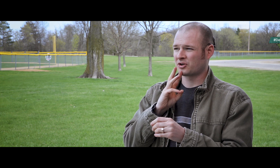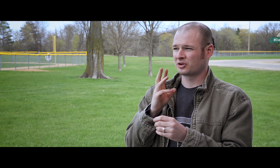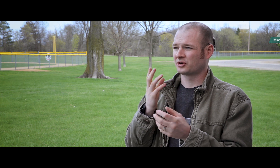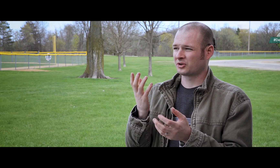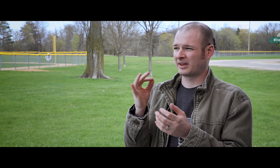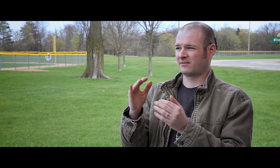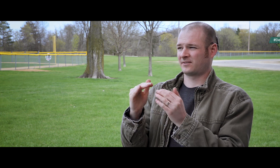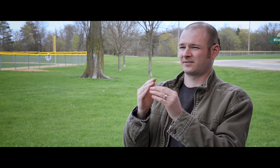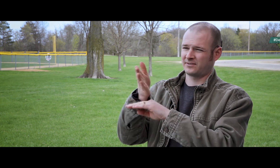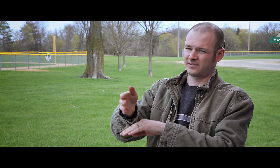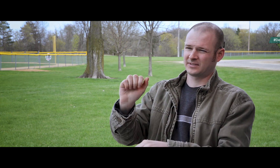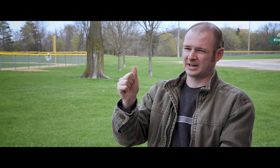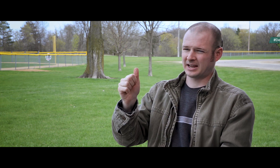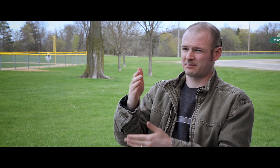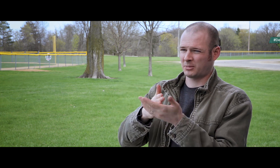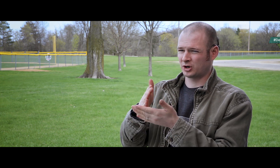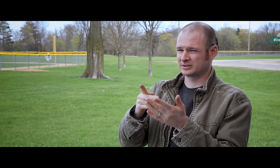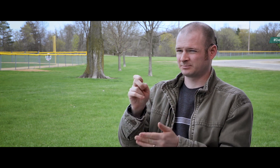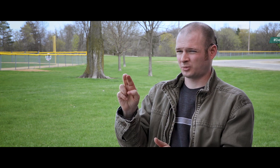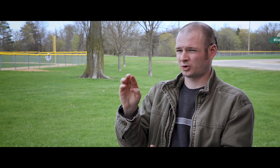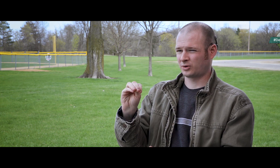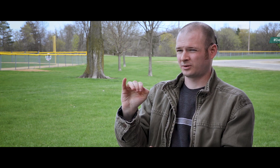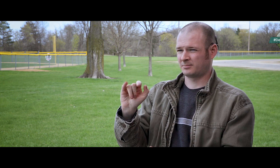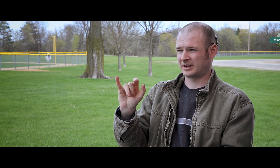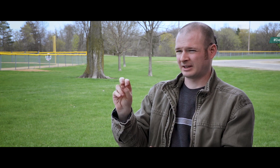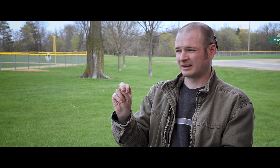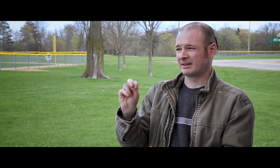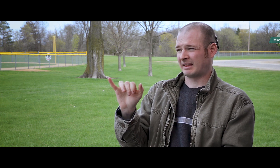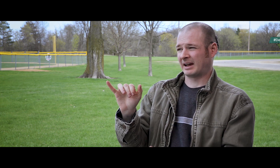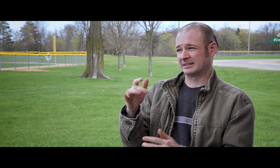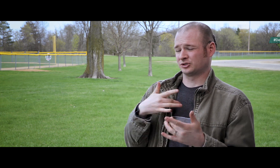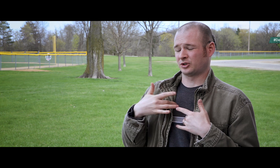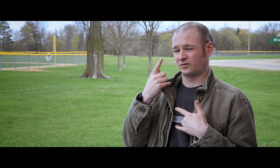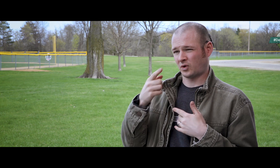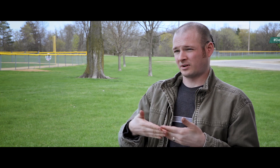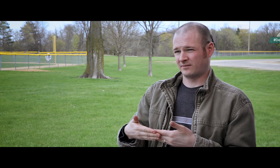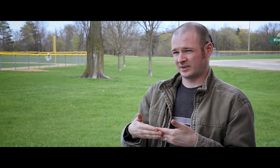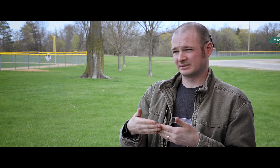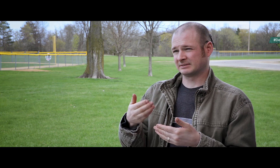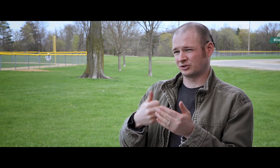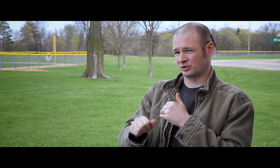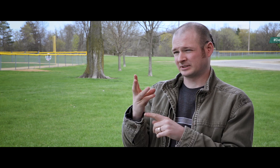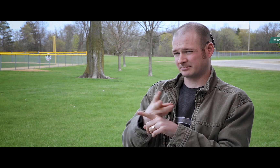Nitrates in the water, if over 10 parts per million, become a concern for infants under the age of 6 months.